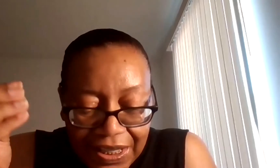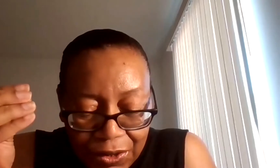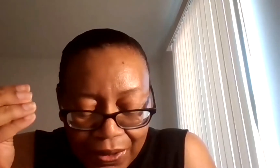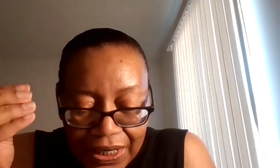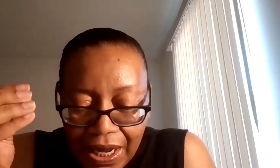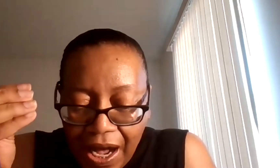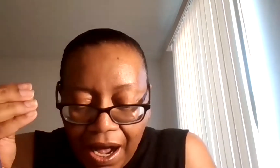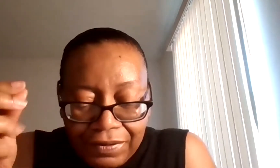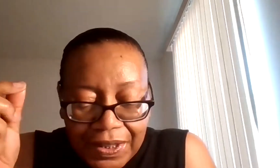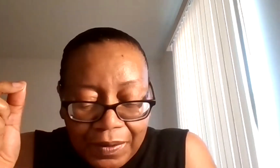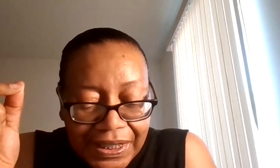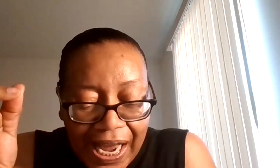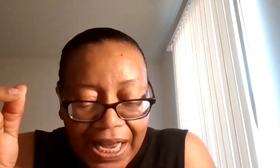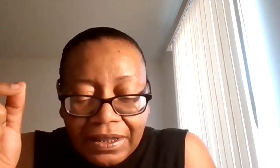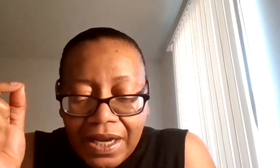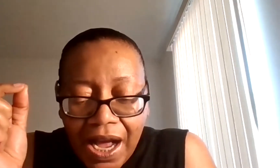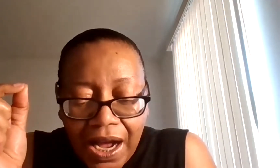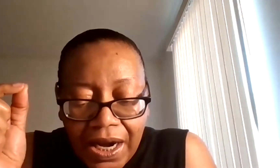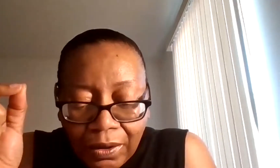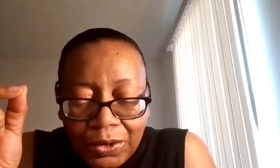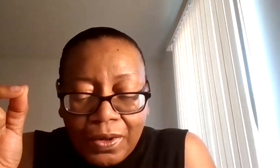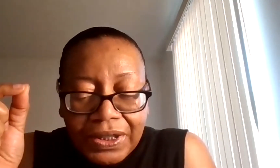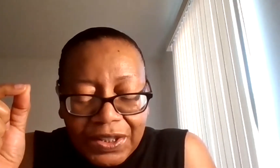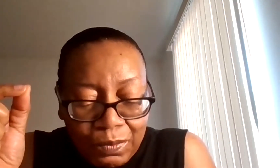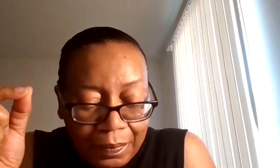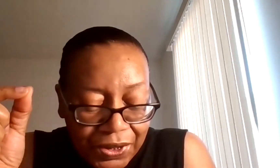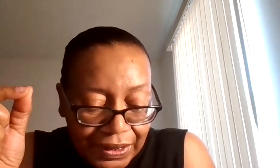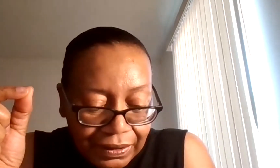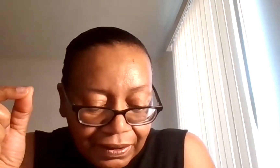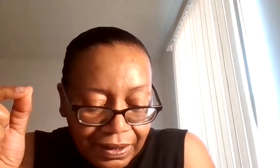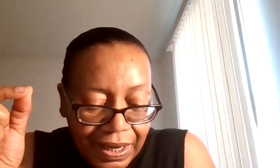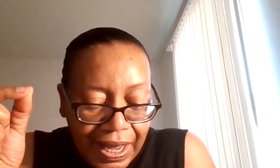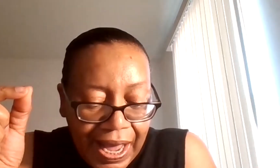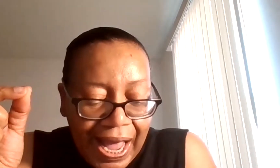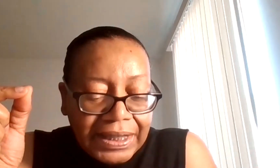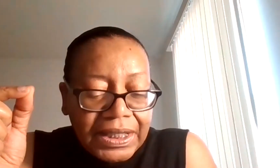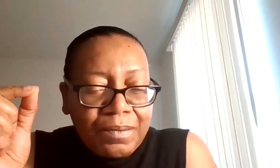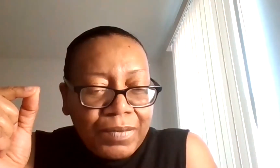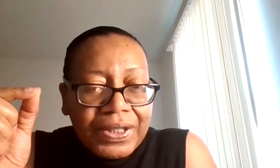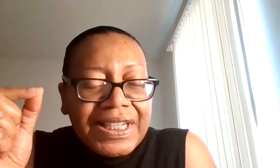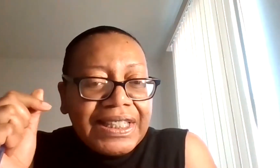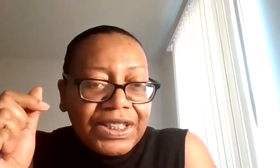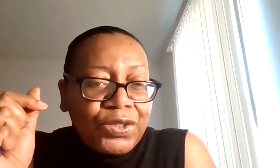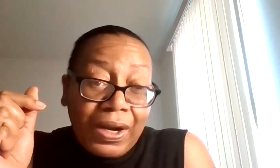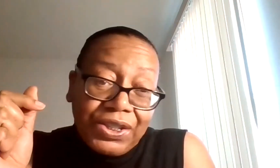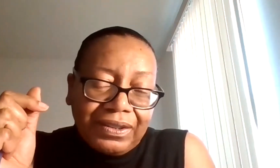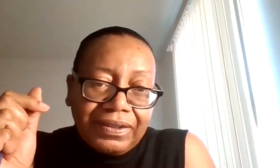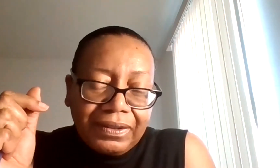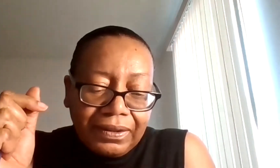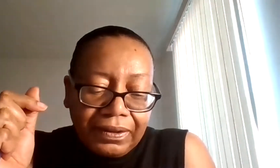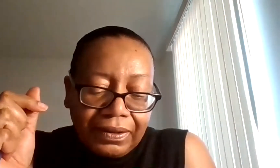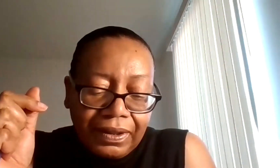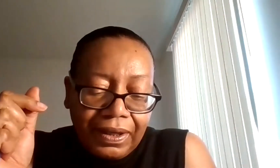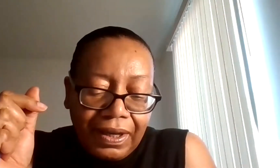a history of sustained cultural disruption and community destruction.